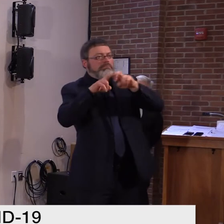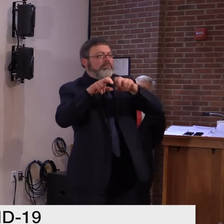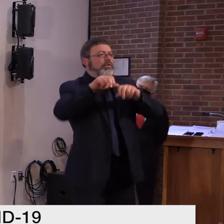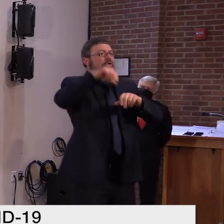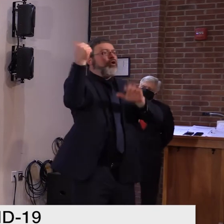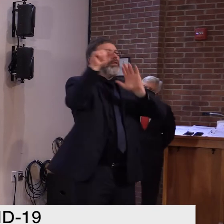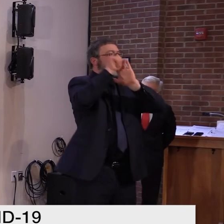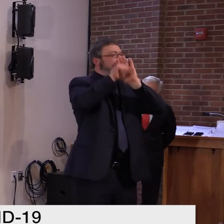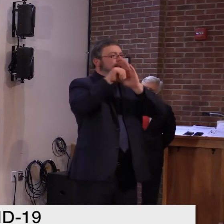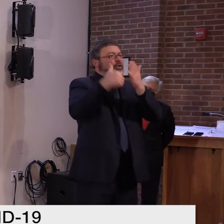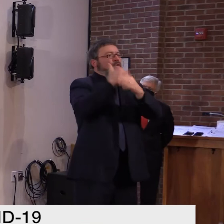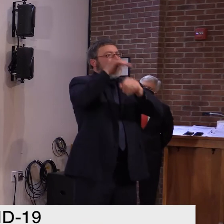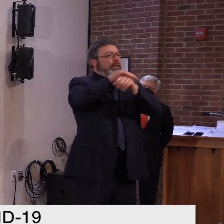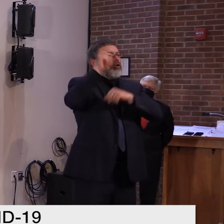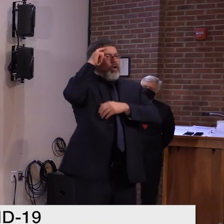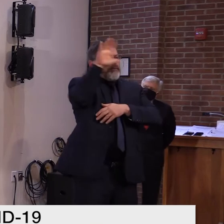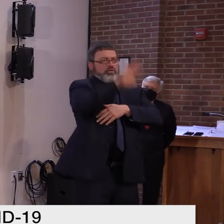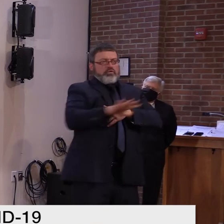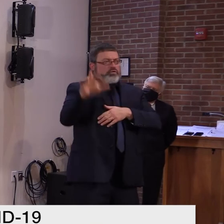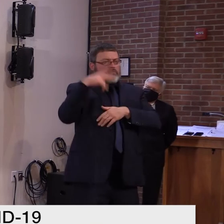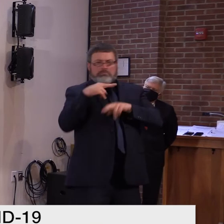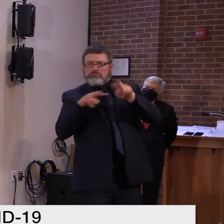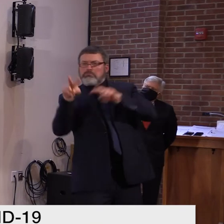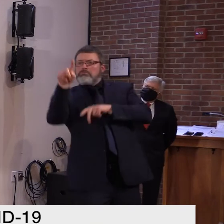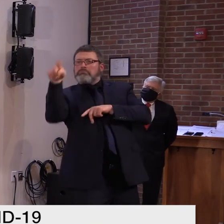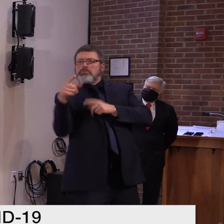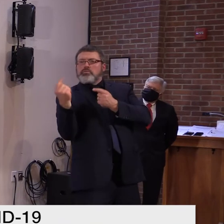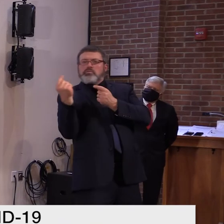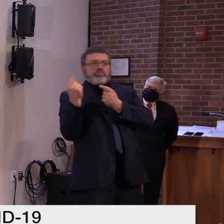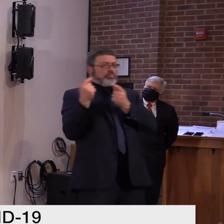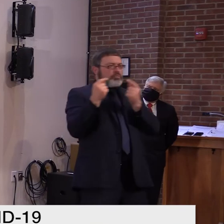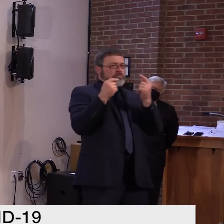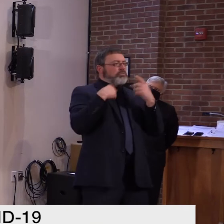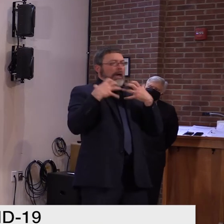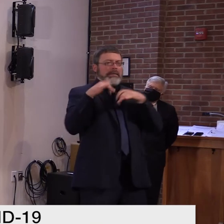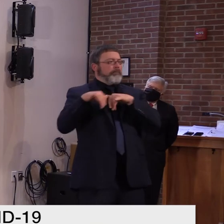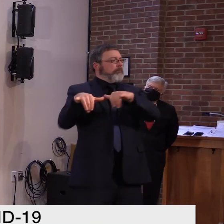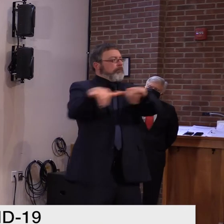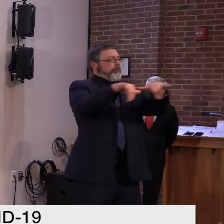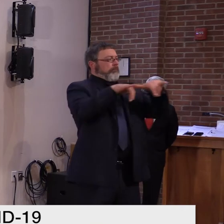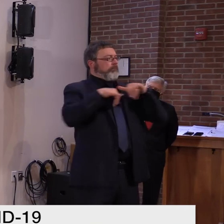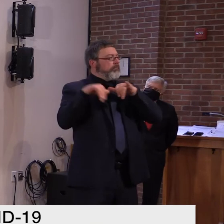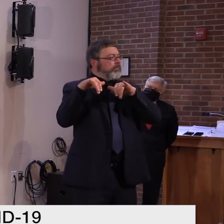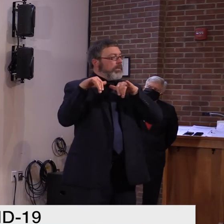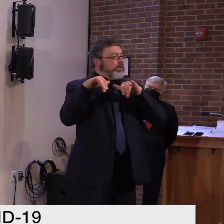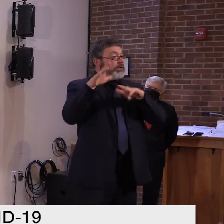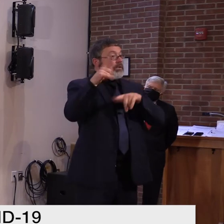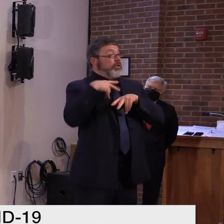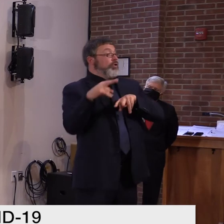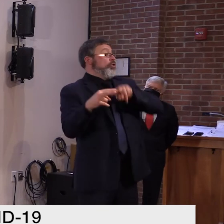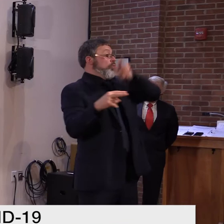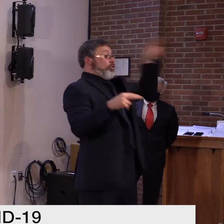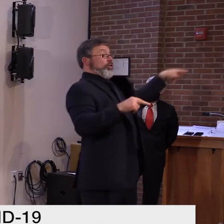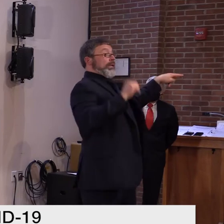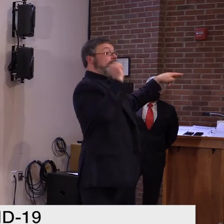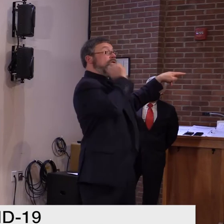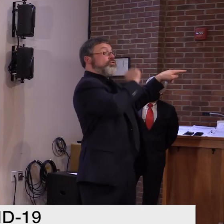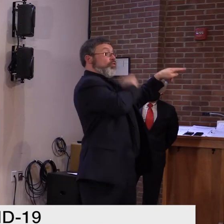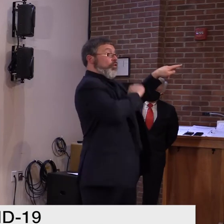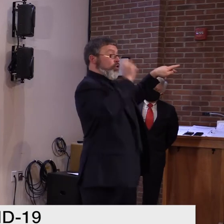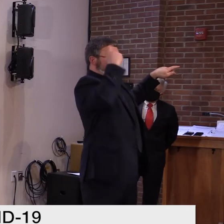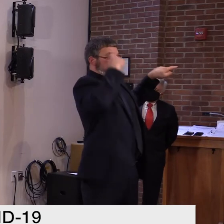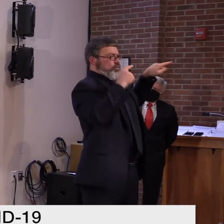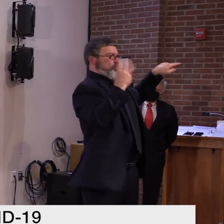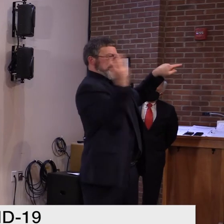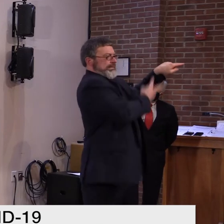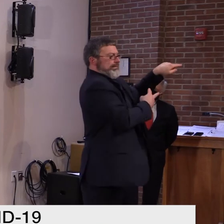say, I remember Governor Ducey from Arizona. And they imposed some restrictions early on and they wish they had had